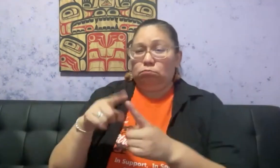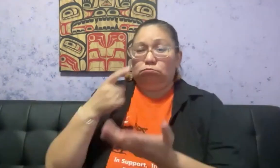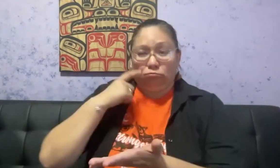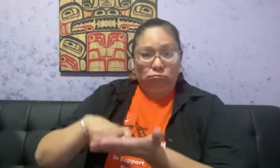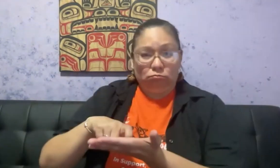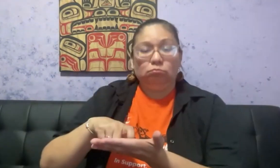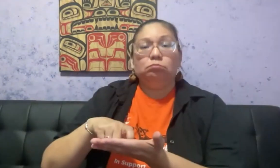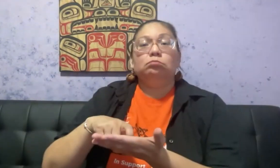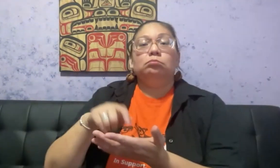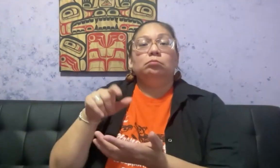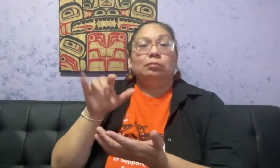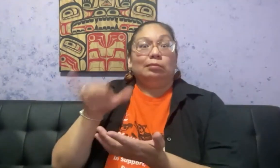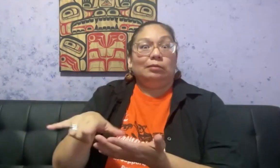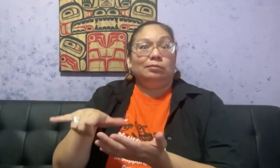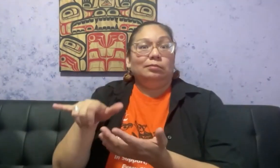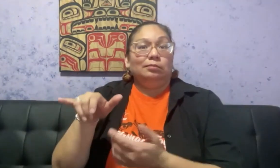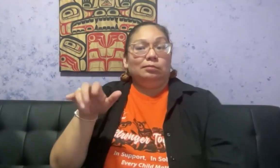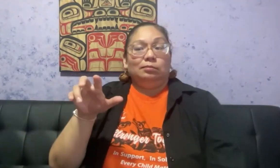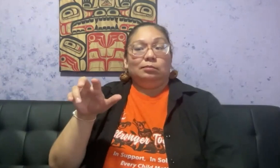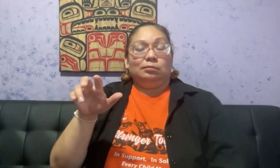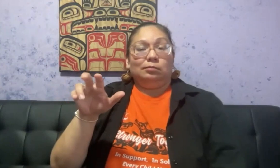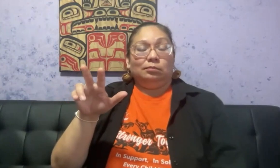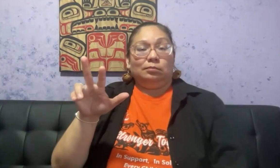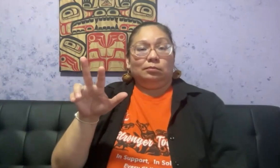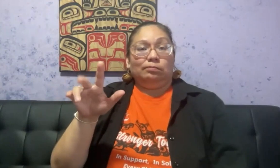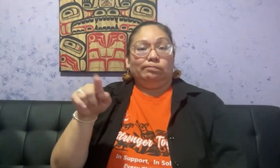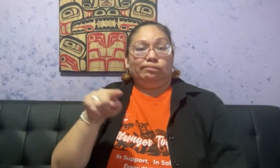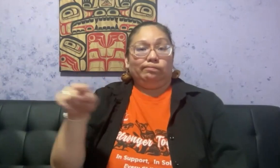And I will explain more about that day in another video shortly.